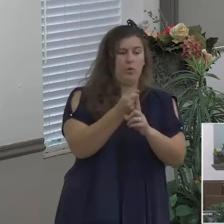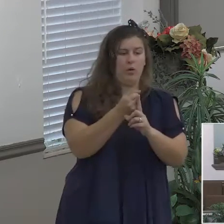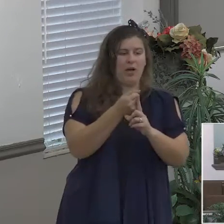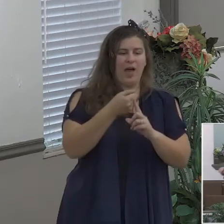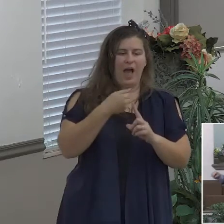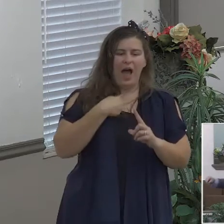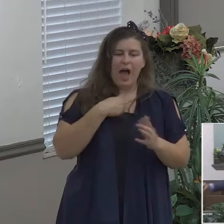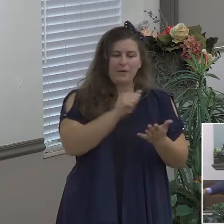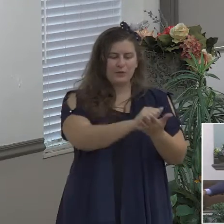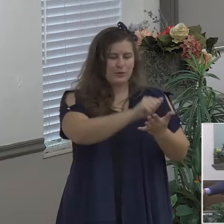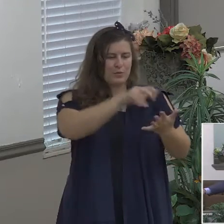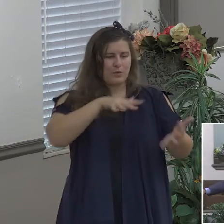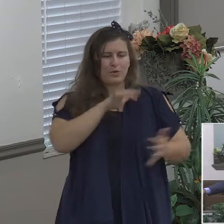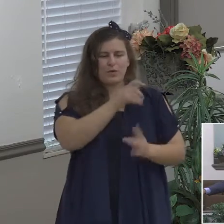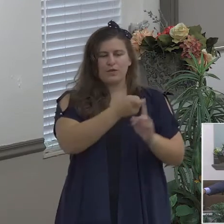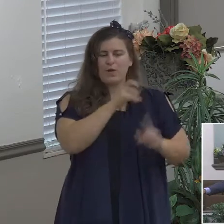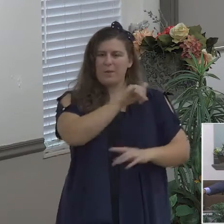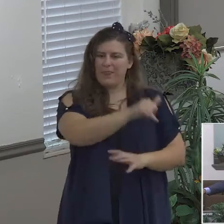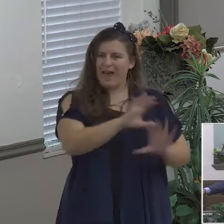and sat over here